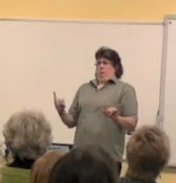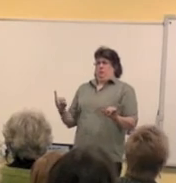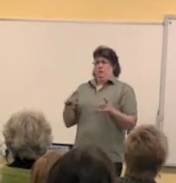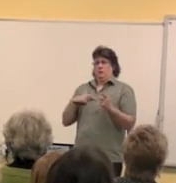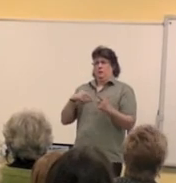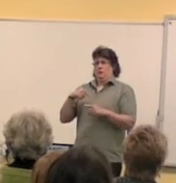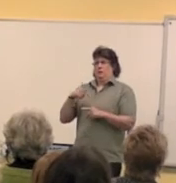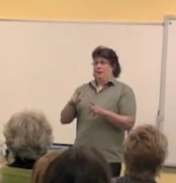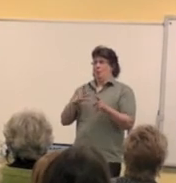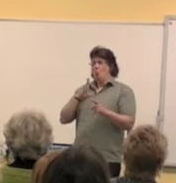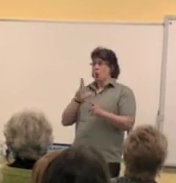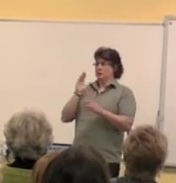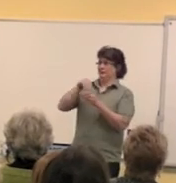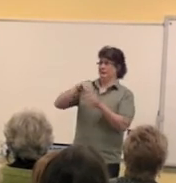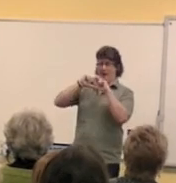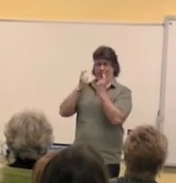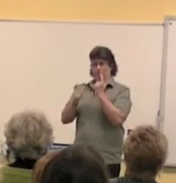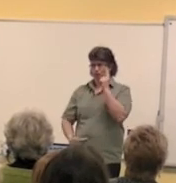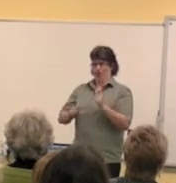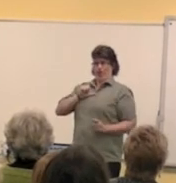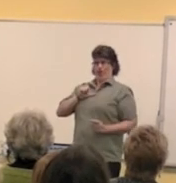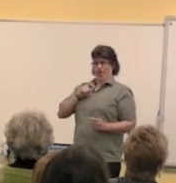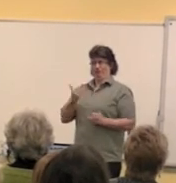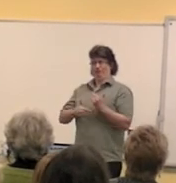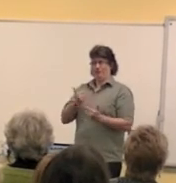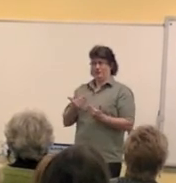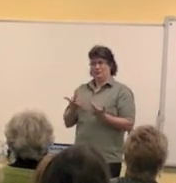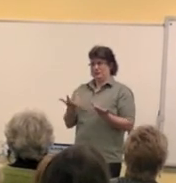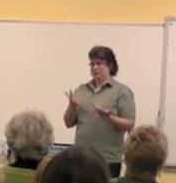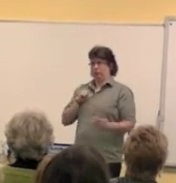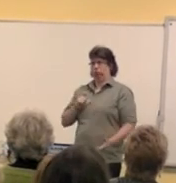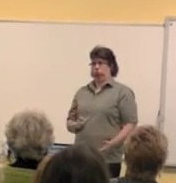our conferences and students. So we are here for the question form end.